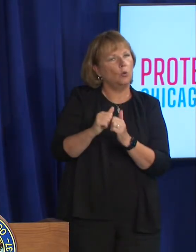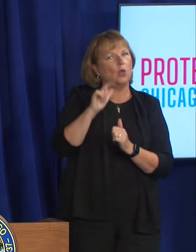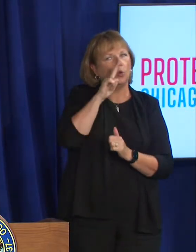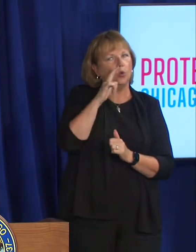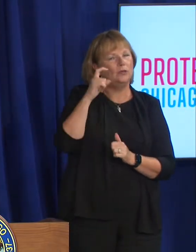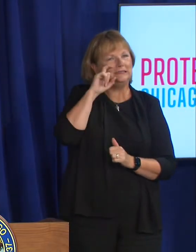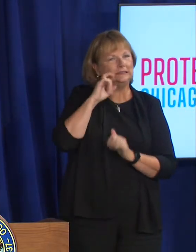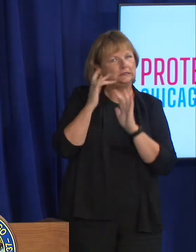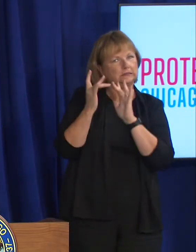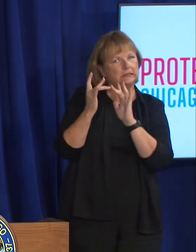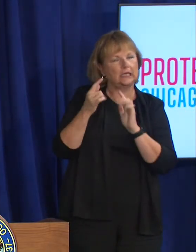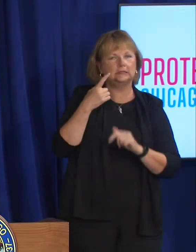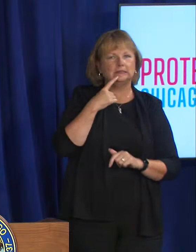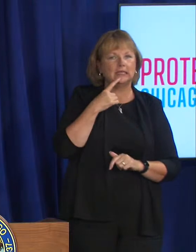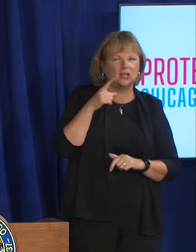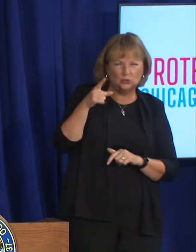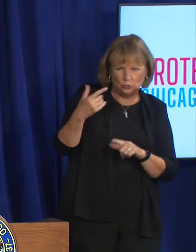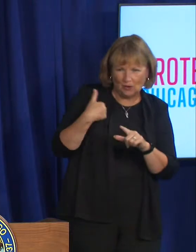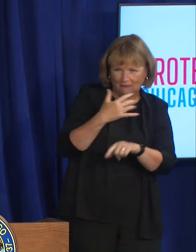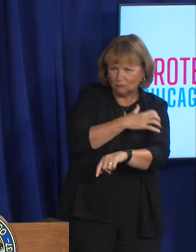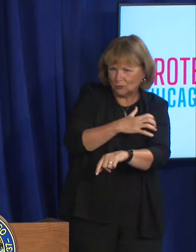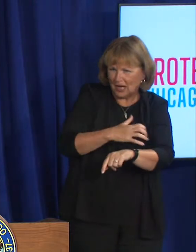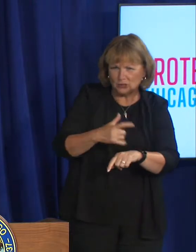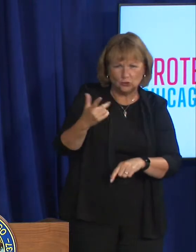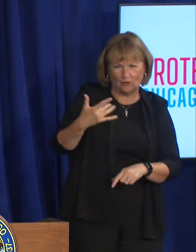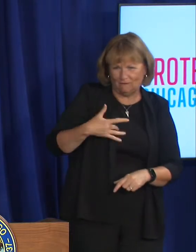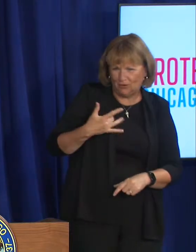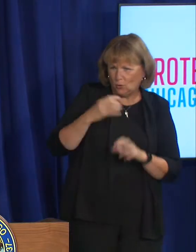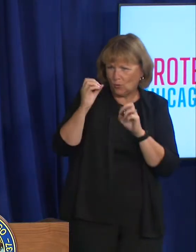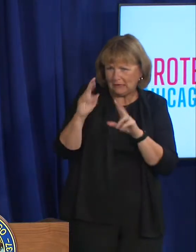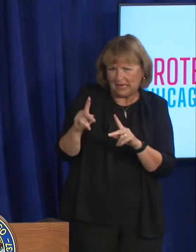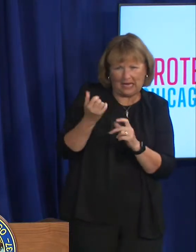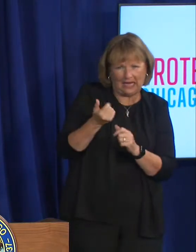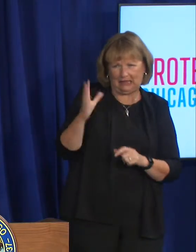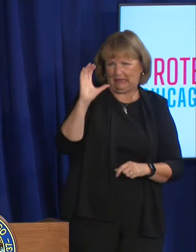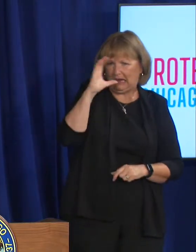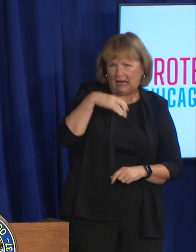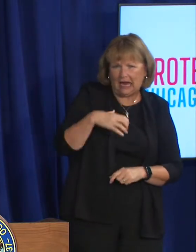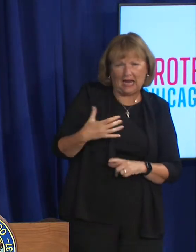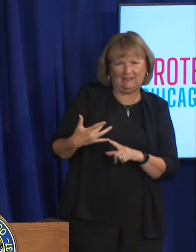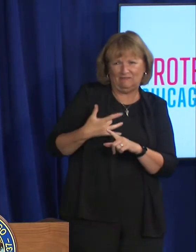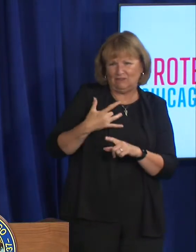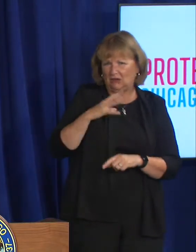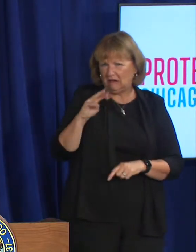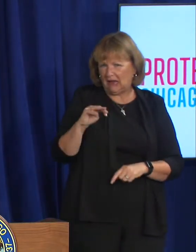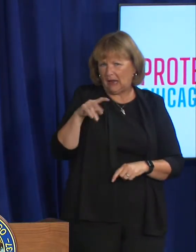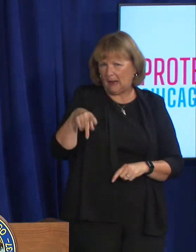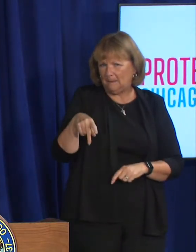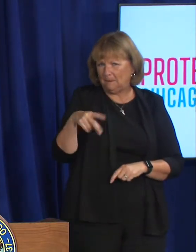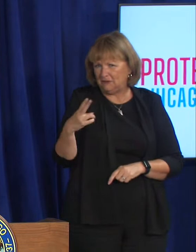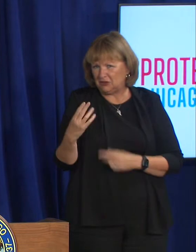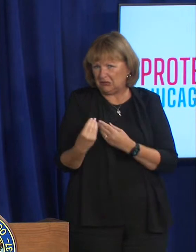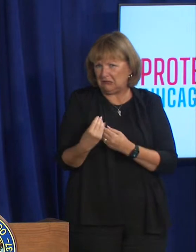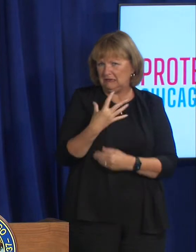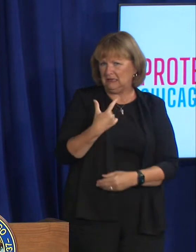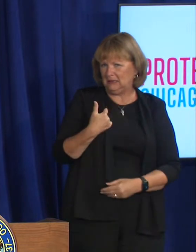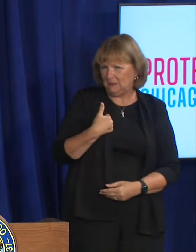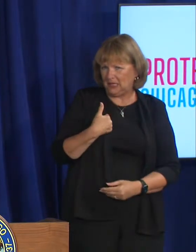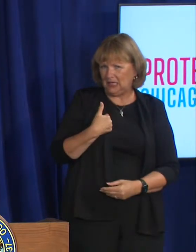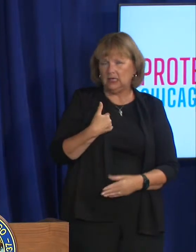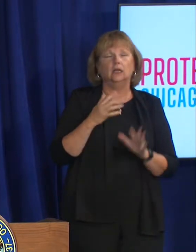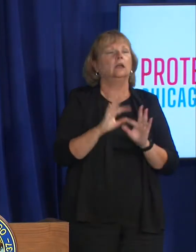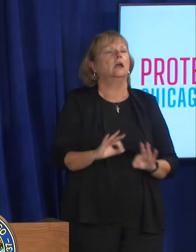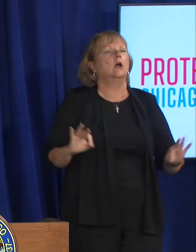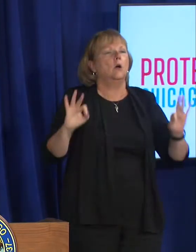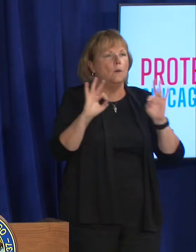about you are you experiencing any symptoms have you seen anything unusual that might look like mpv but we we definitely